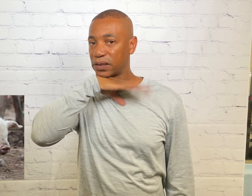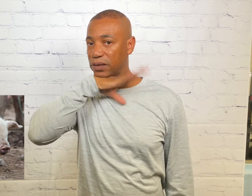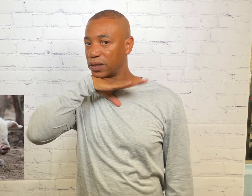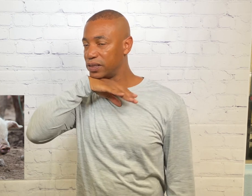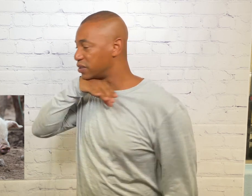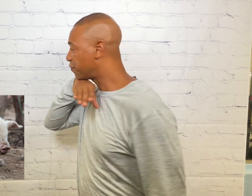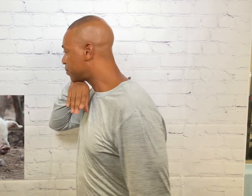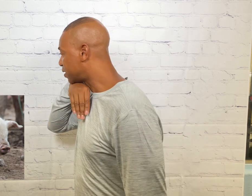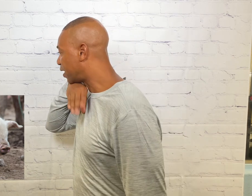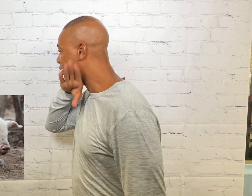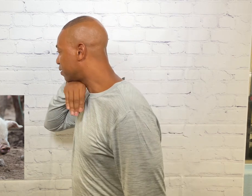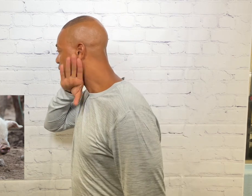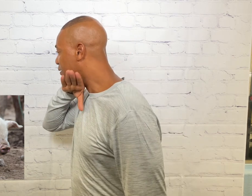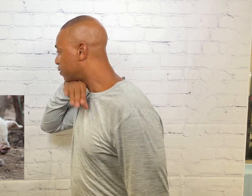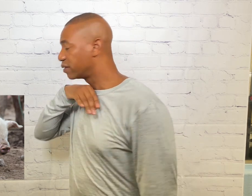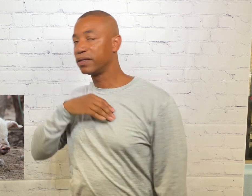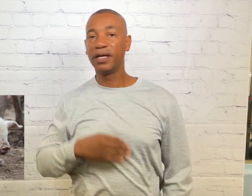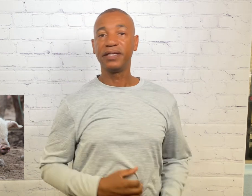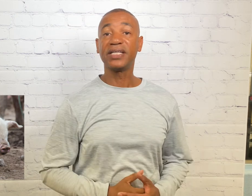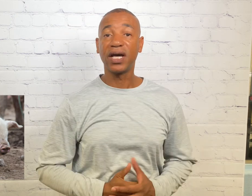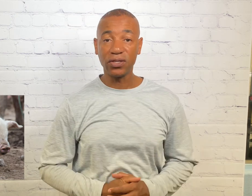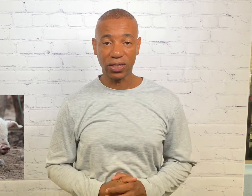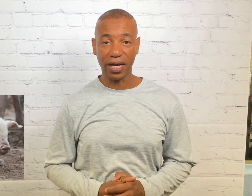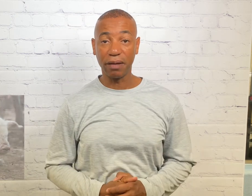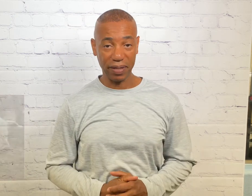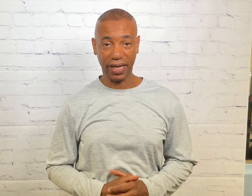This is it from the side. That's how you sign pig.